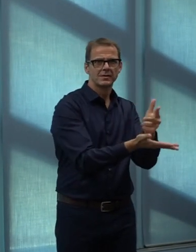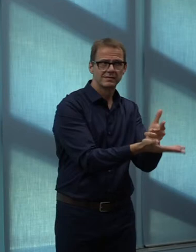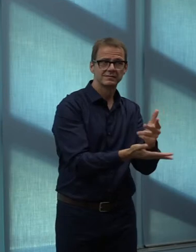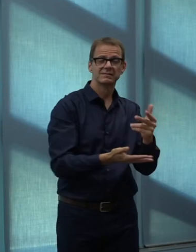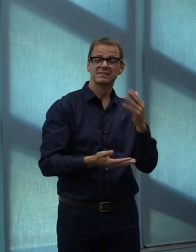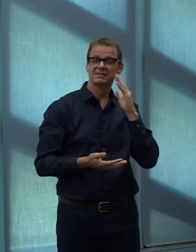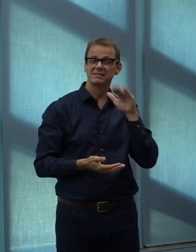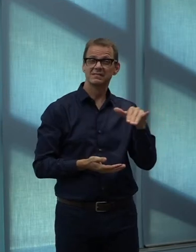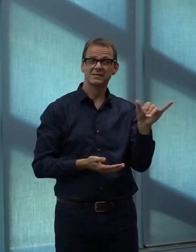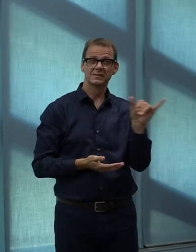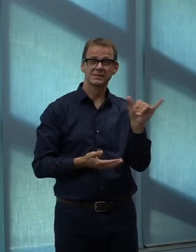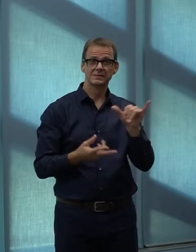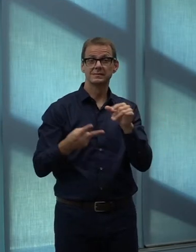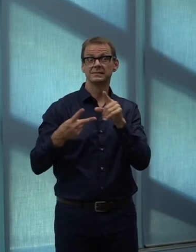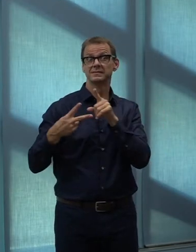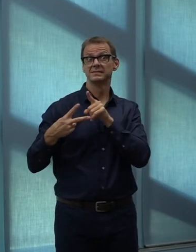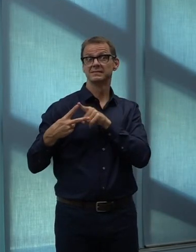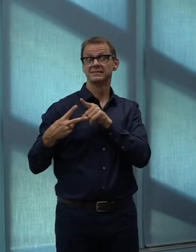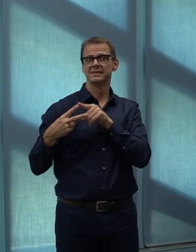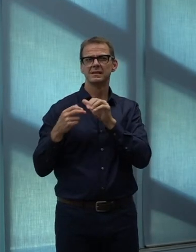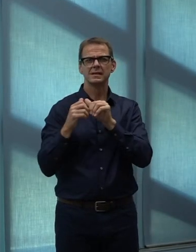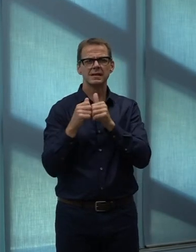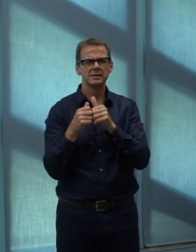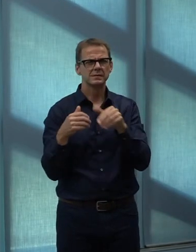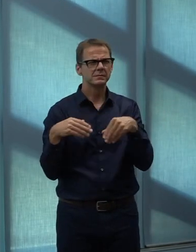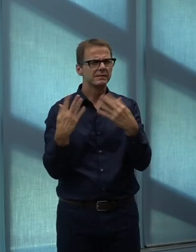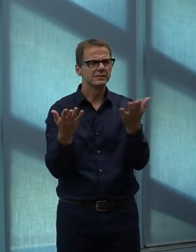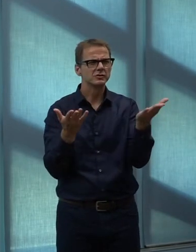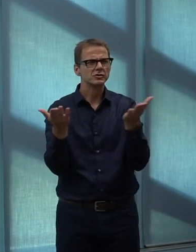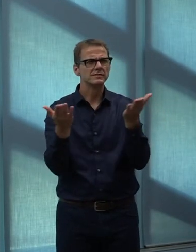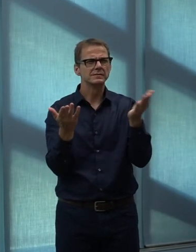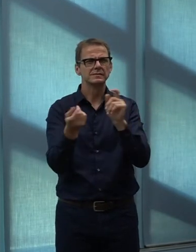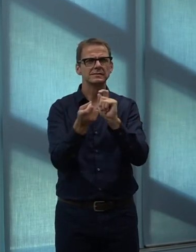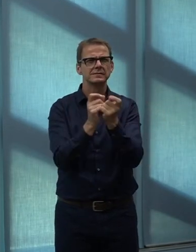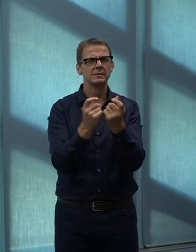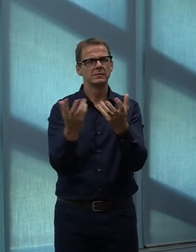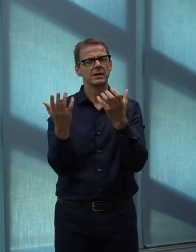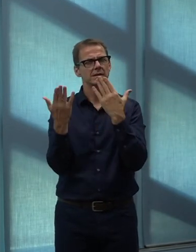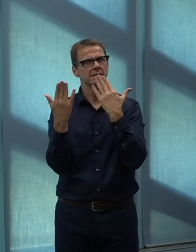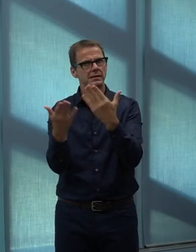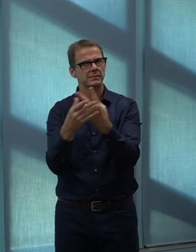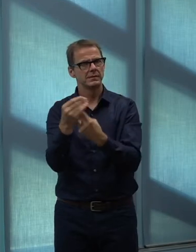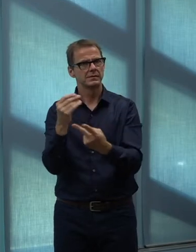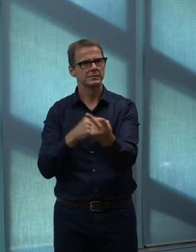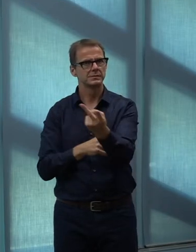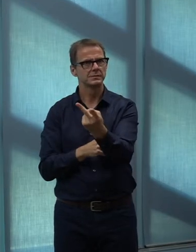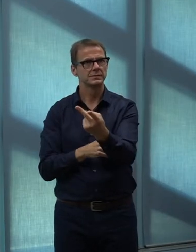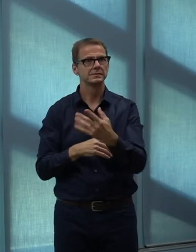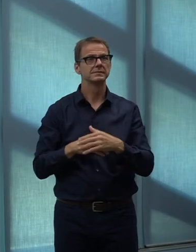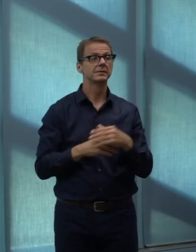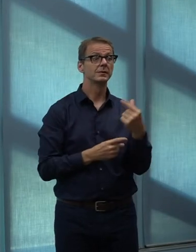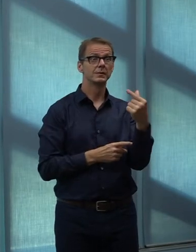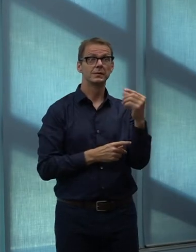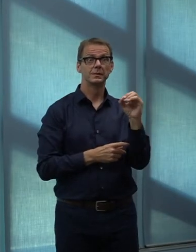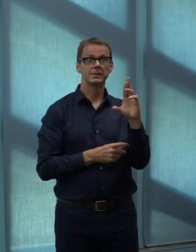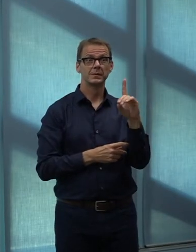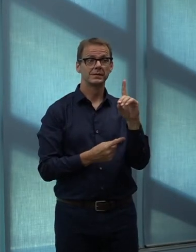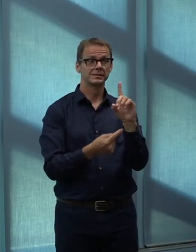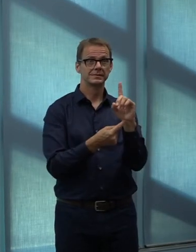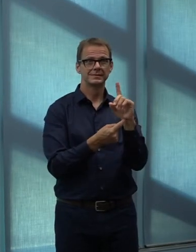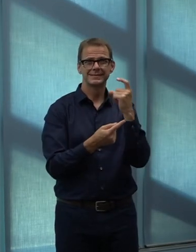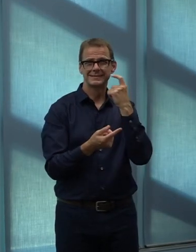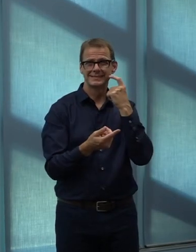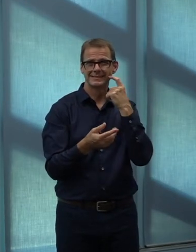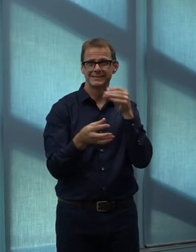too. So thank you both. As for turf maintenance specifically, there's really not much more I can add to what Gord has said about